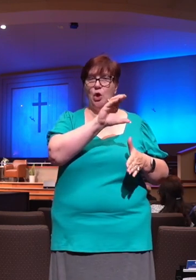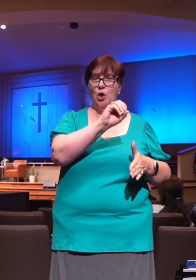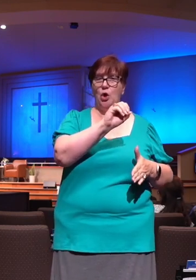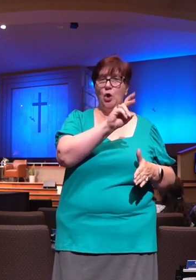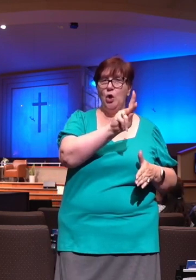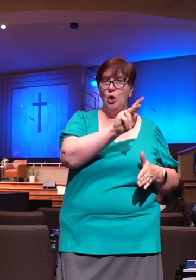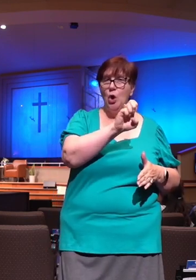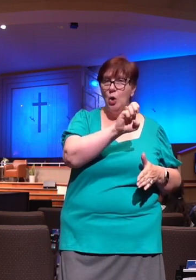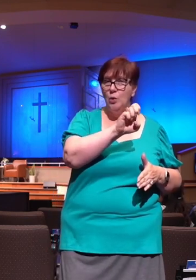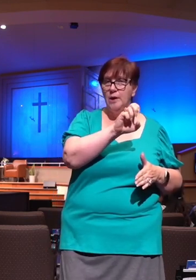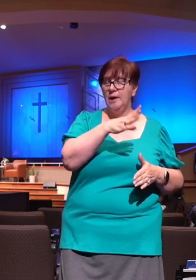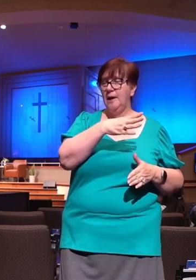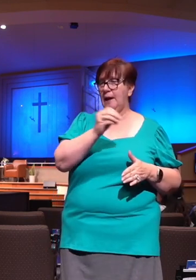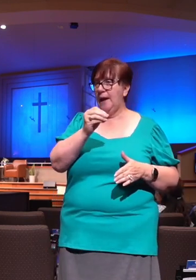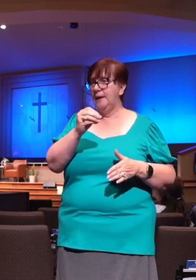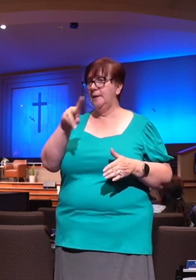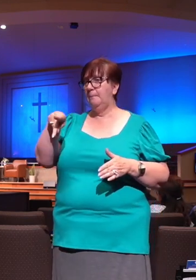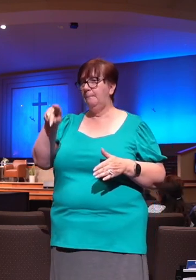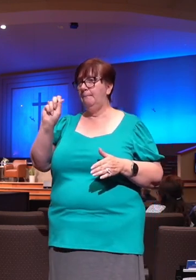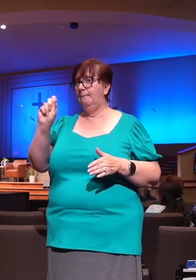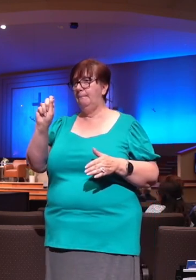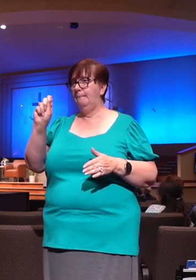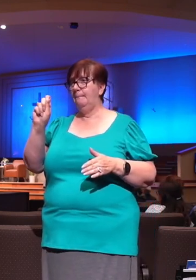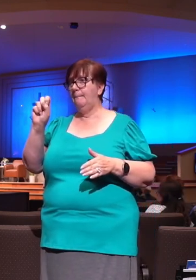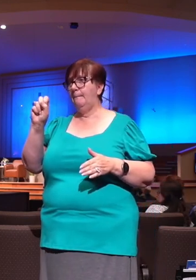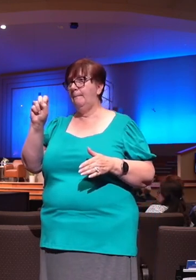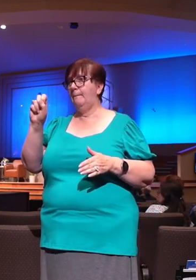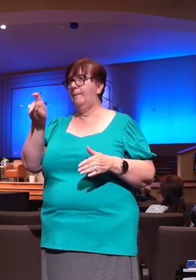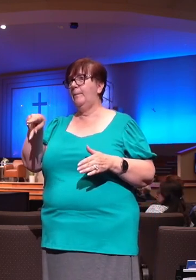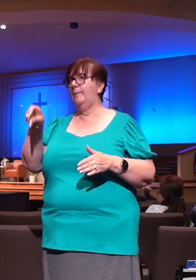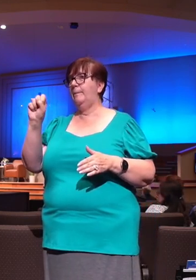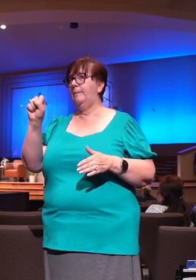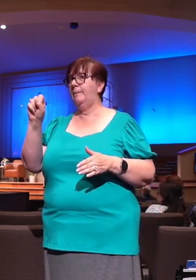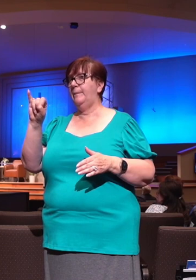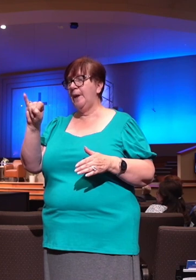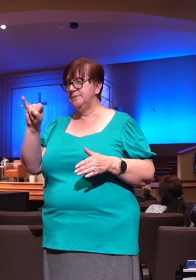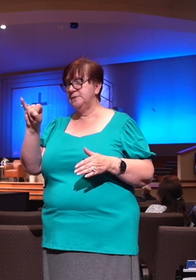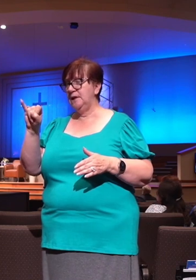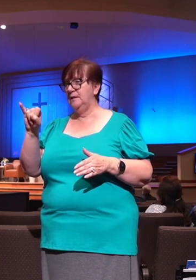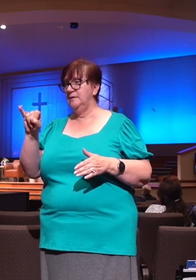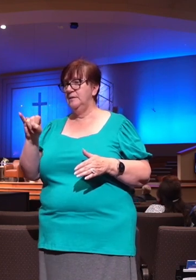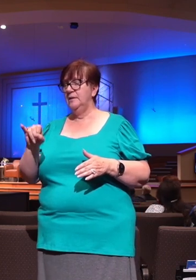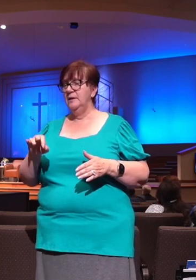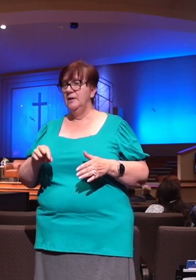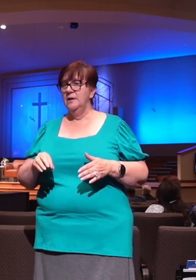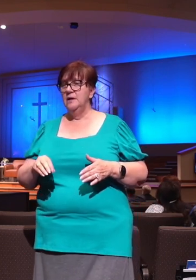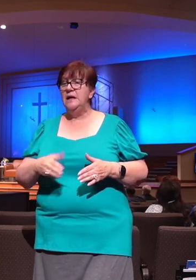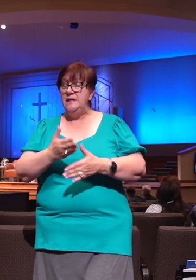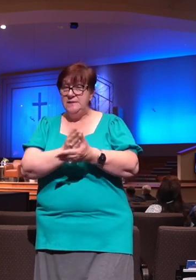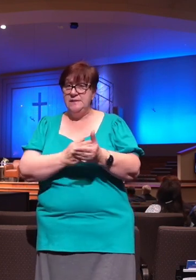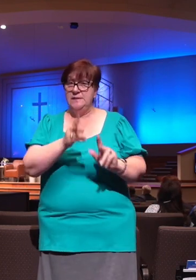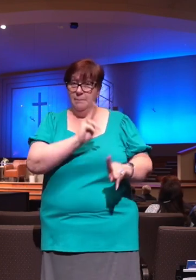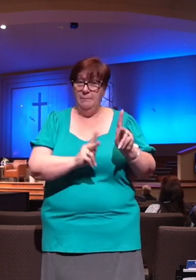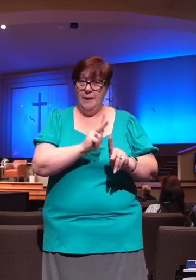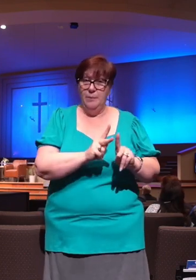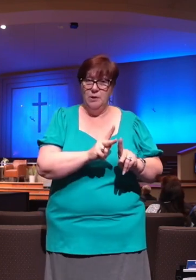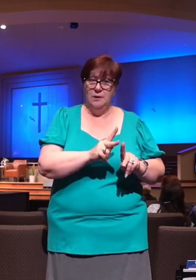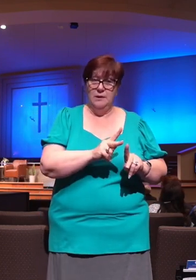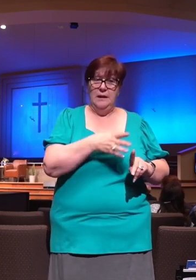Coca-Cola. All right, how about Pepsi, right? It's about half and half, and that's if you look at the market share between Pepsi and Coke. It's always been that